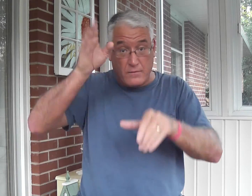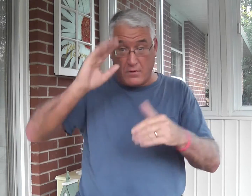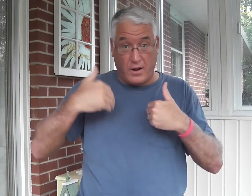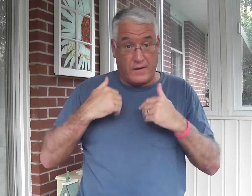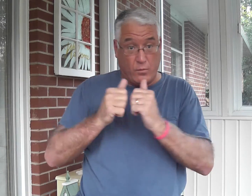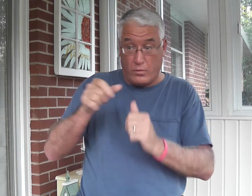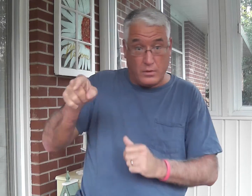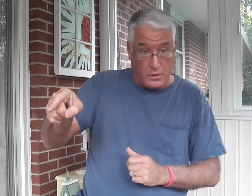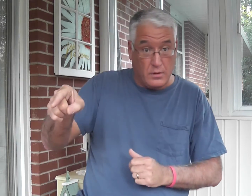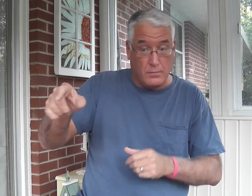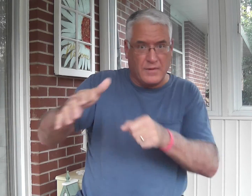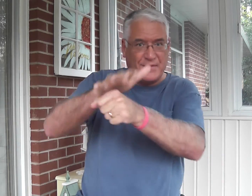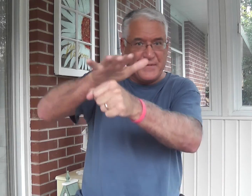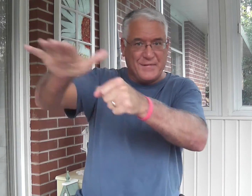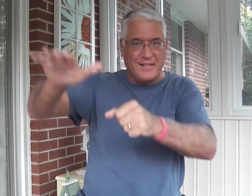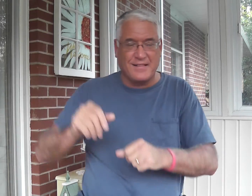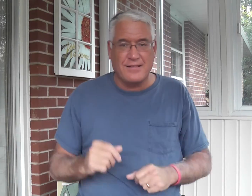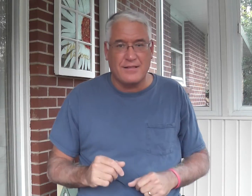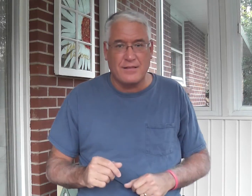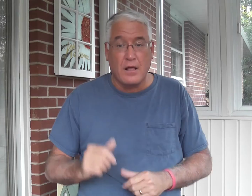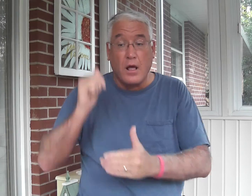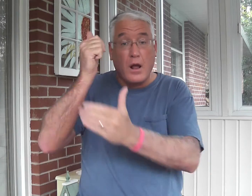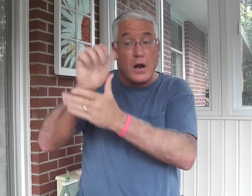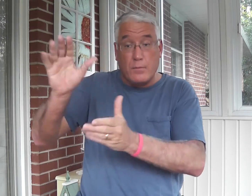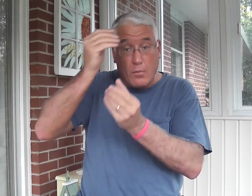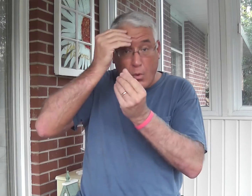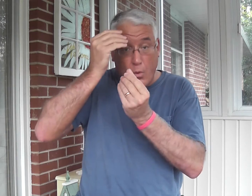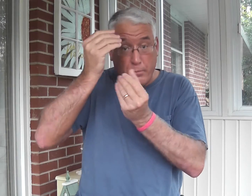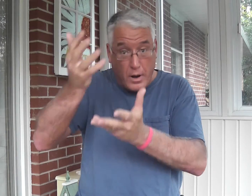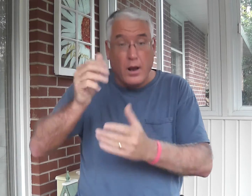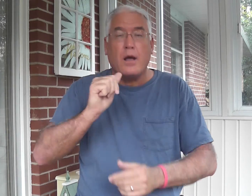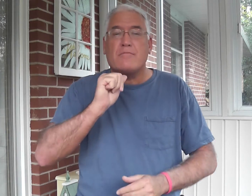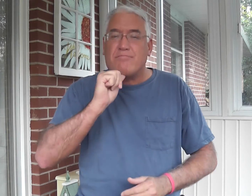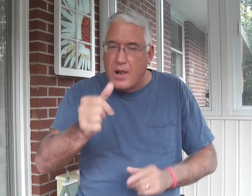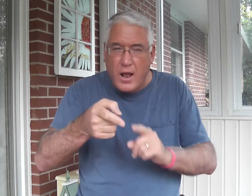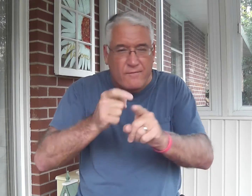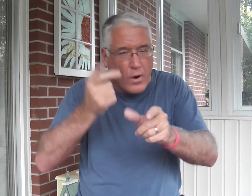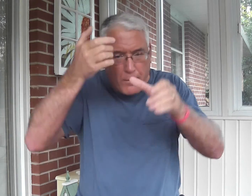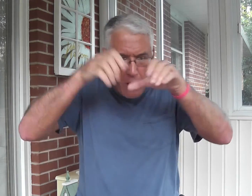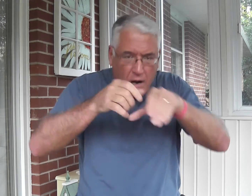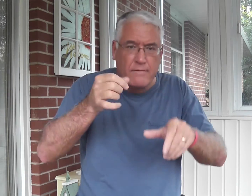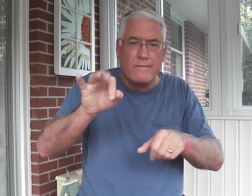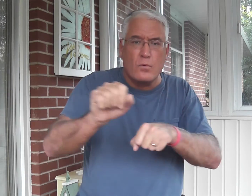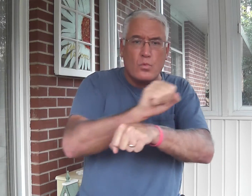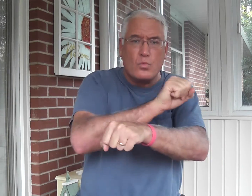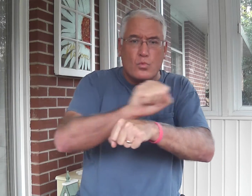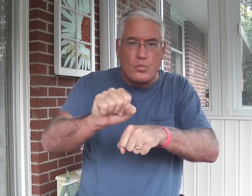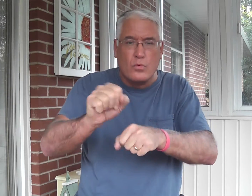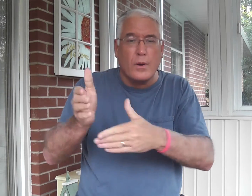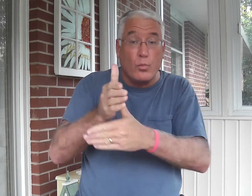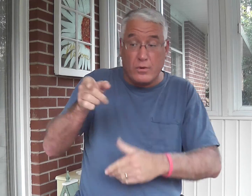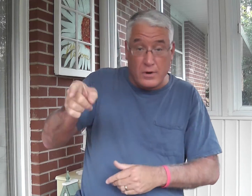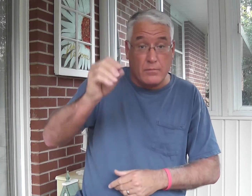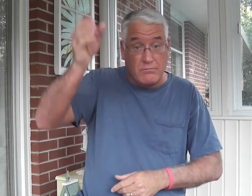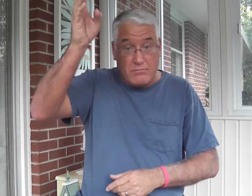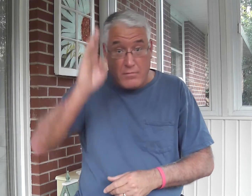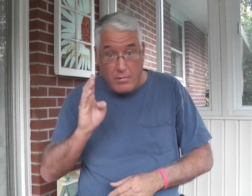and then God made covenant with him, and it was fulfilled. Abraham obeyed, but not because of a covenant of